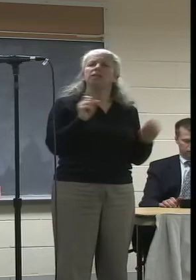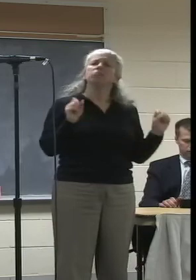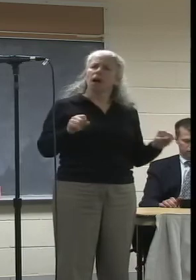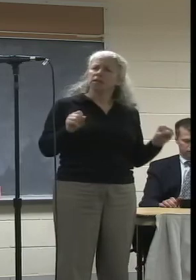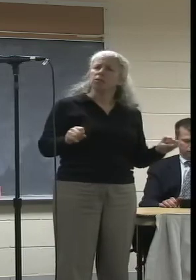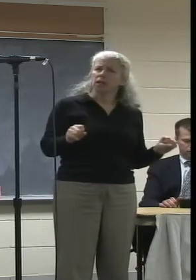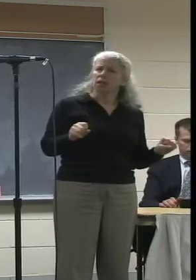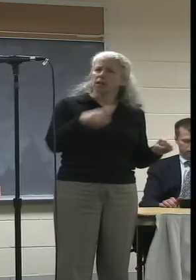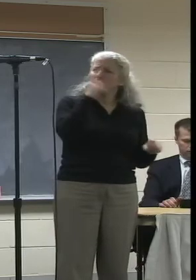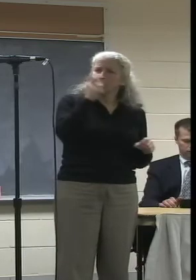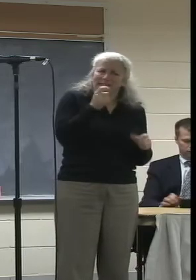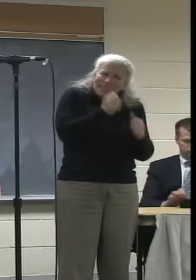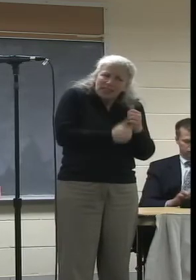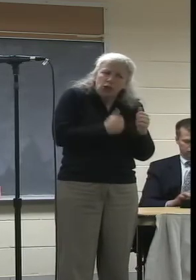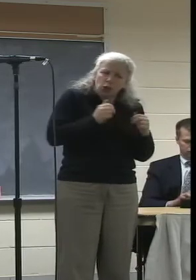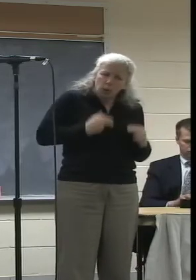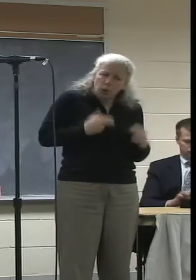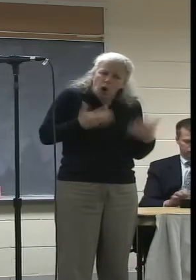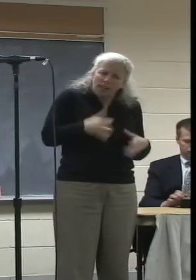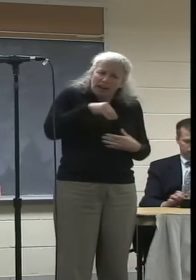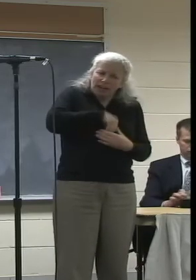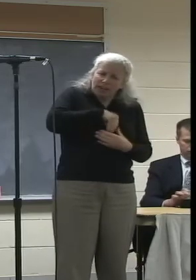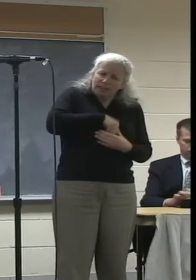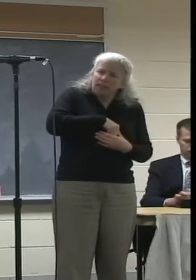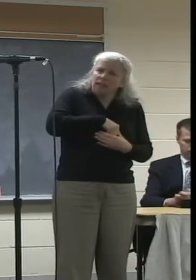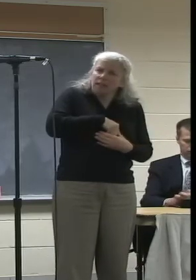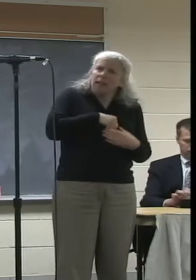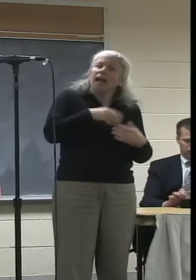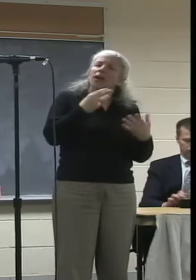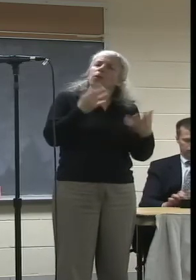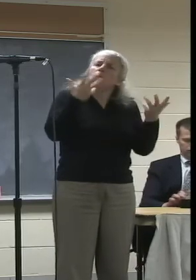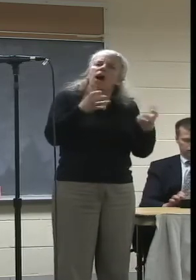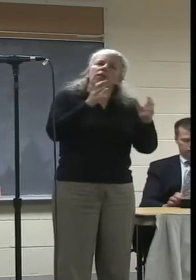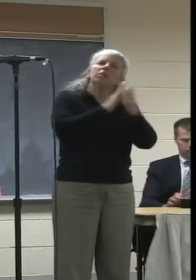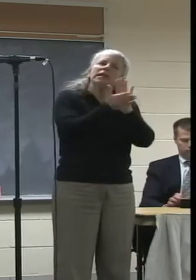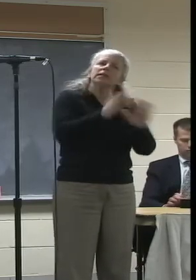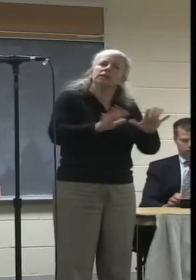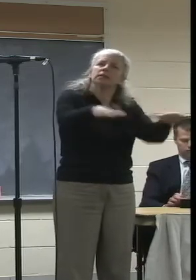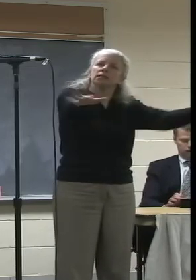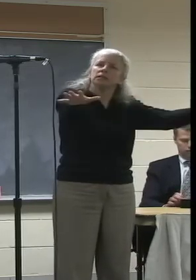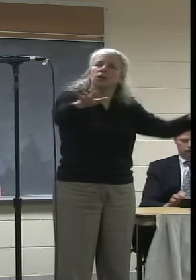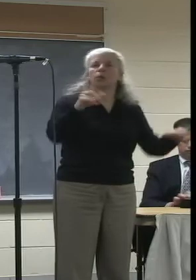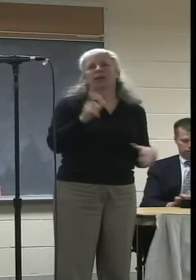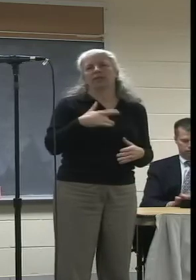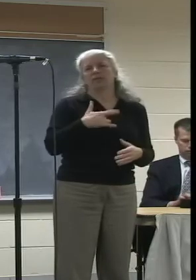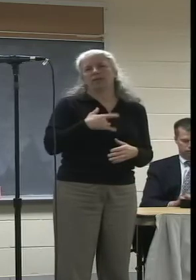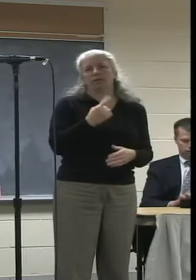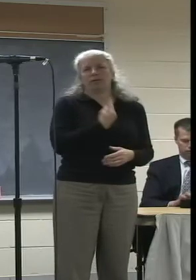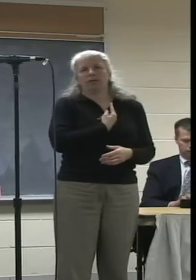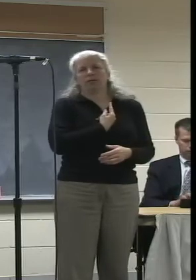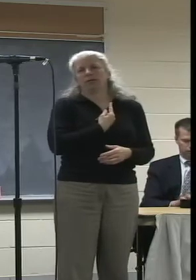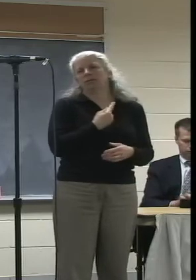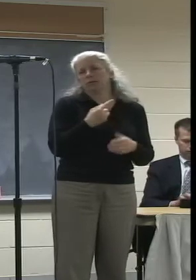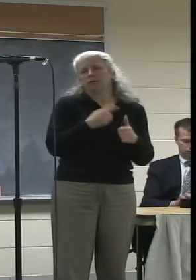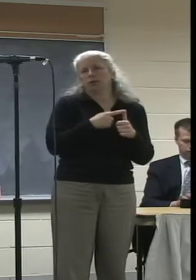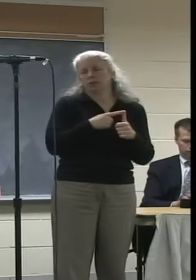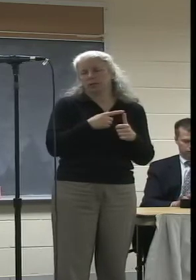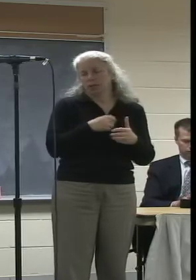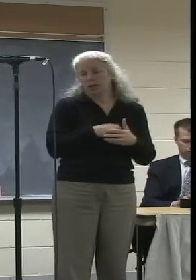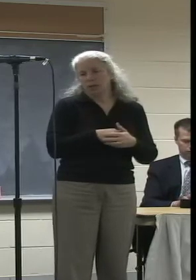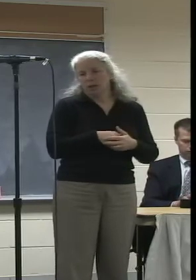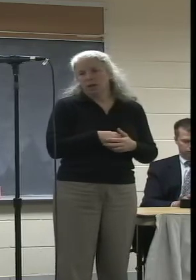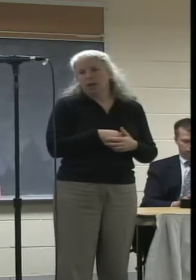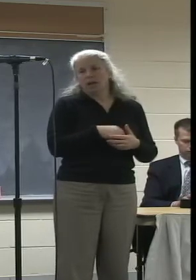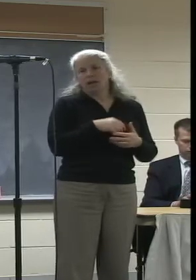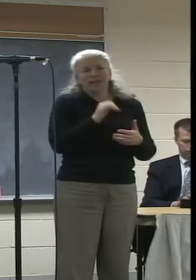inside of each human being. And if we want it to manifest in the world, we need to feel it for ourselves first. This is one just